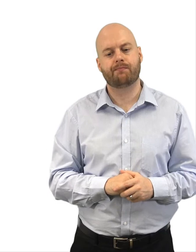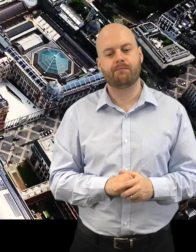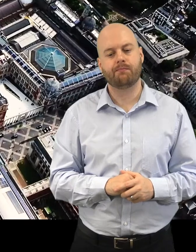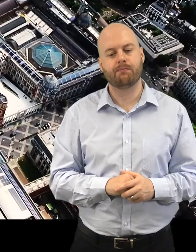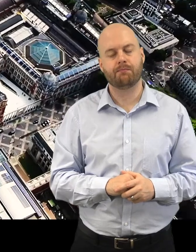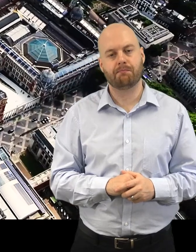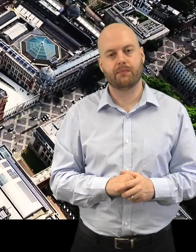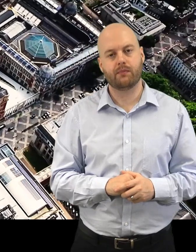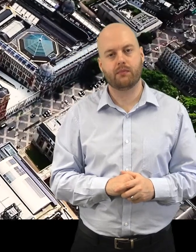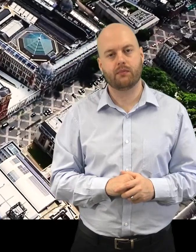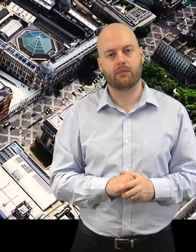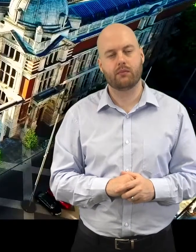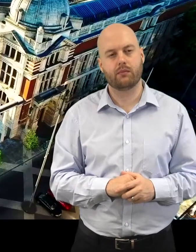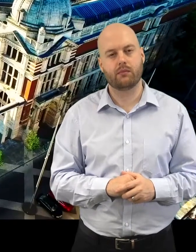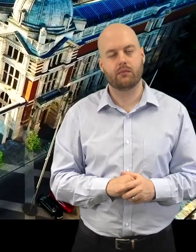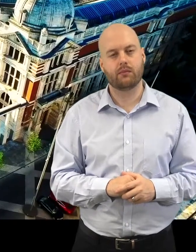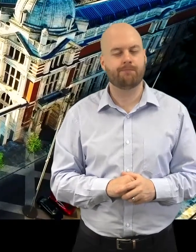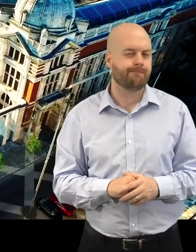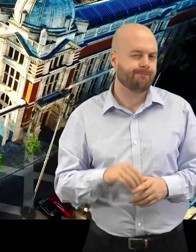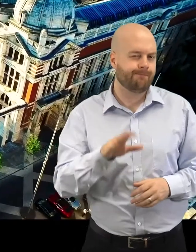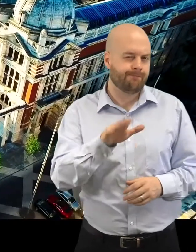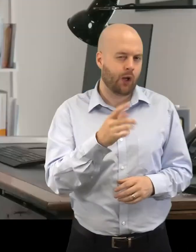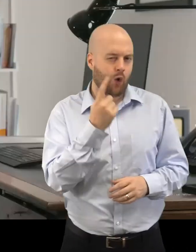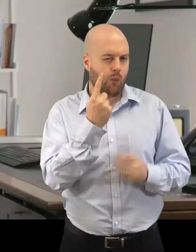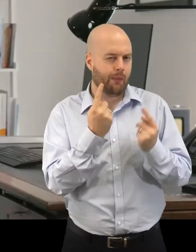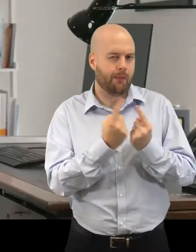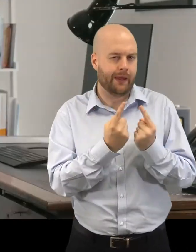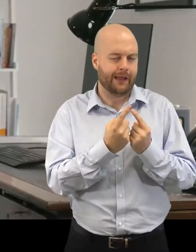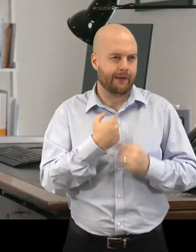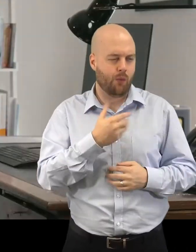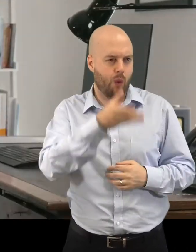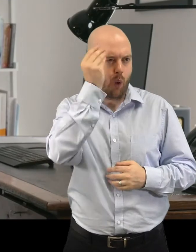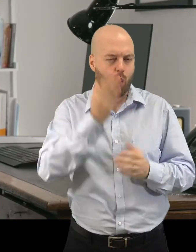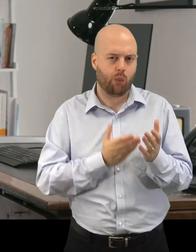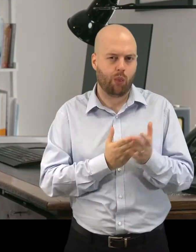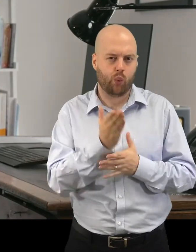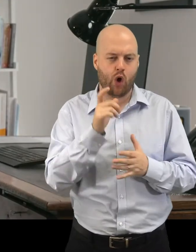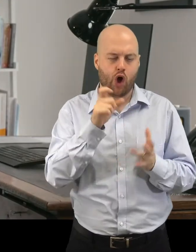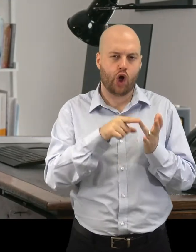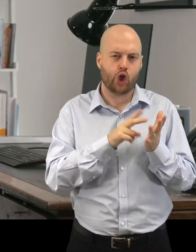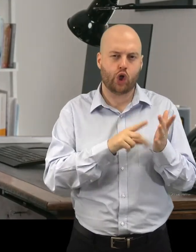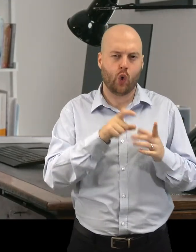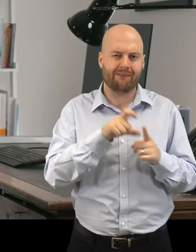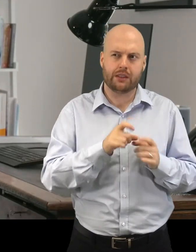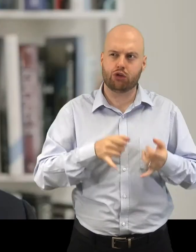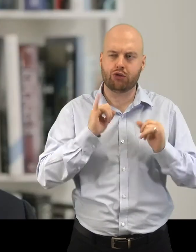I think one of the lessons we've learned during the COVID crisis when it comes to cultural